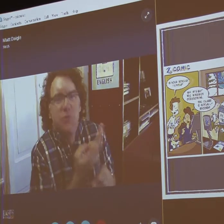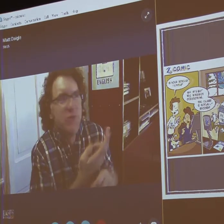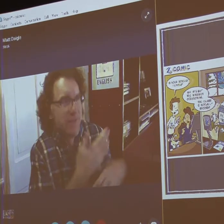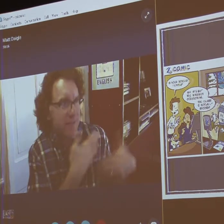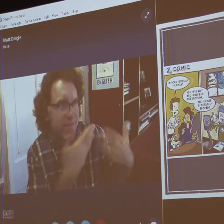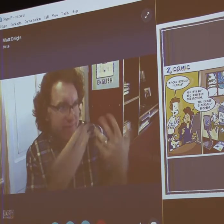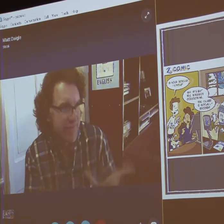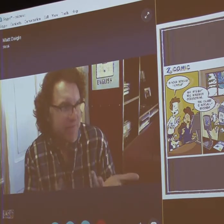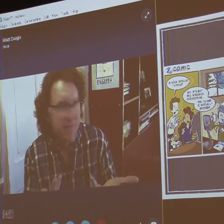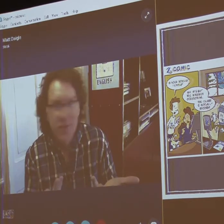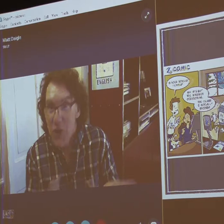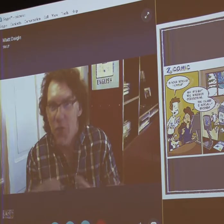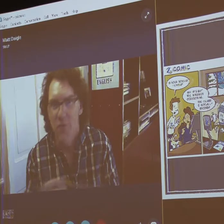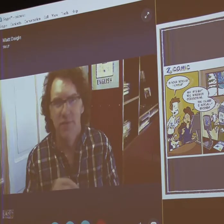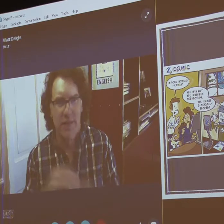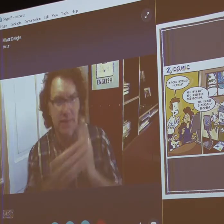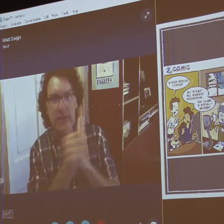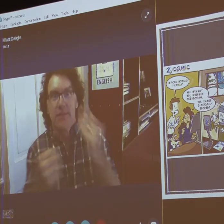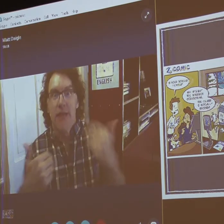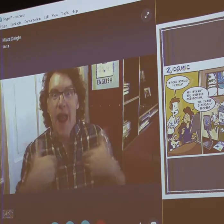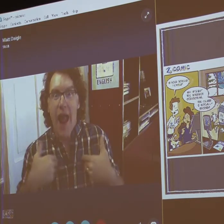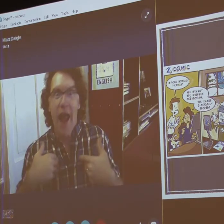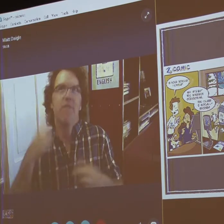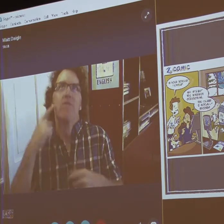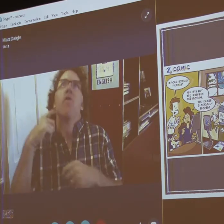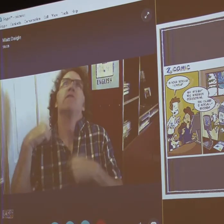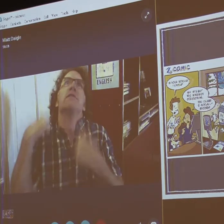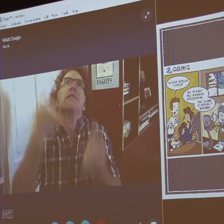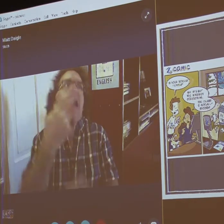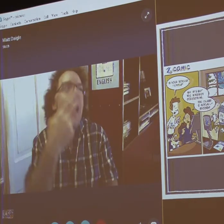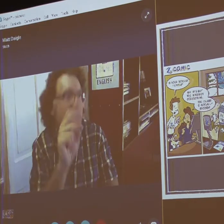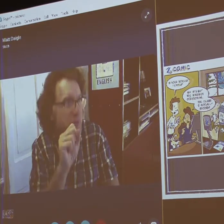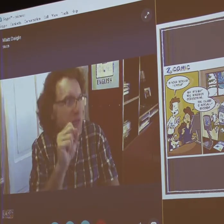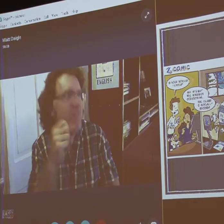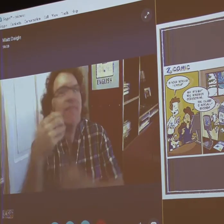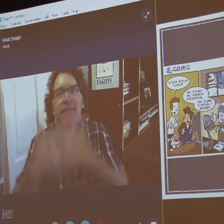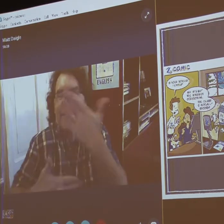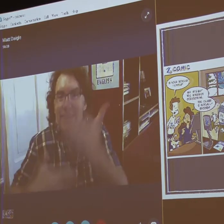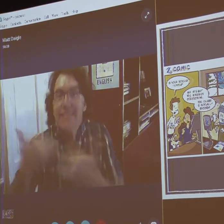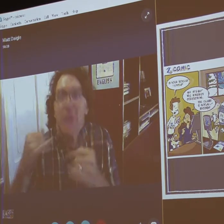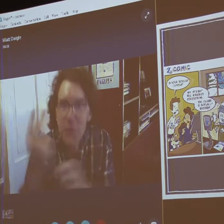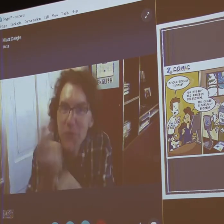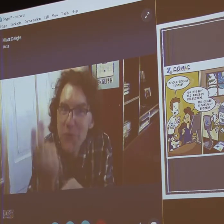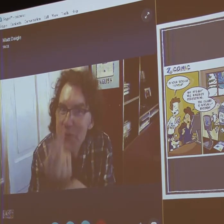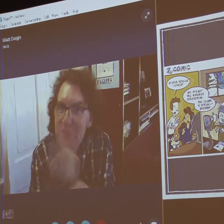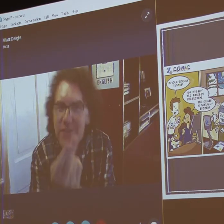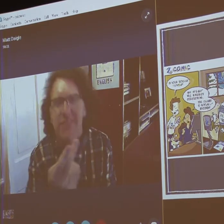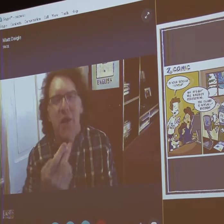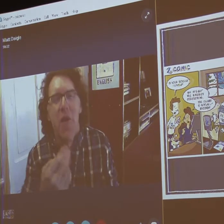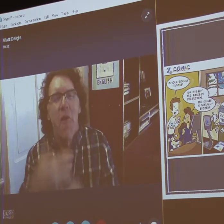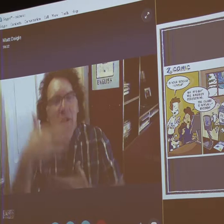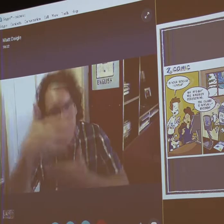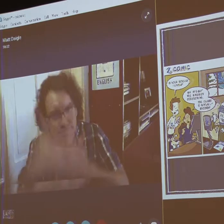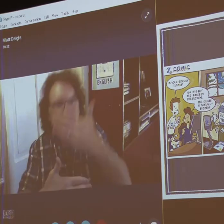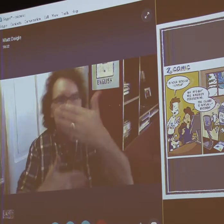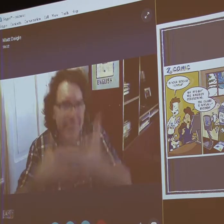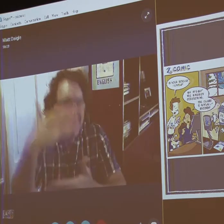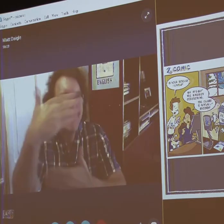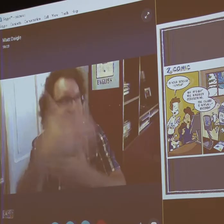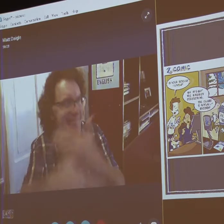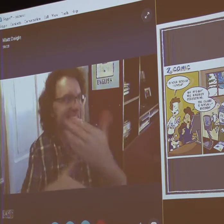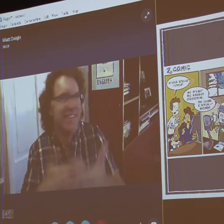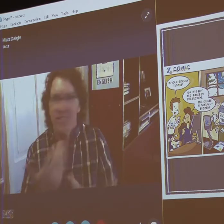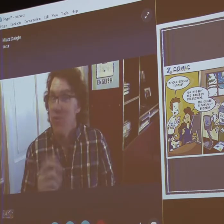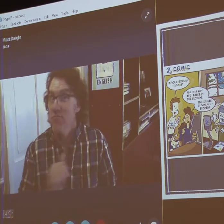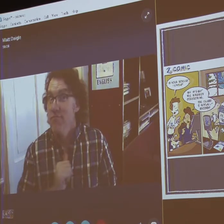cartooning skills still. You know, the same skills that I was trying